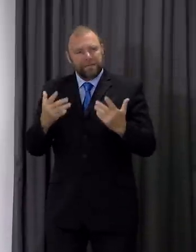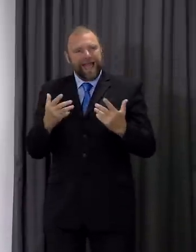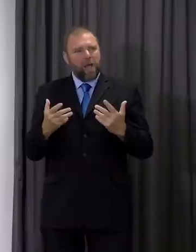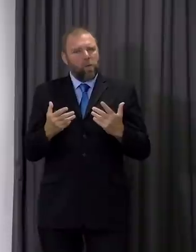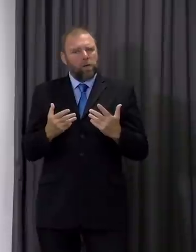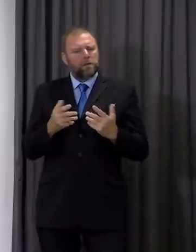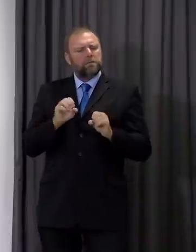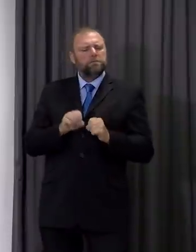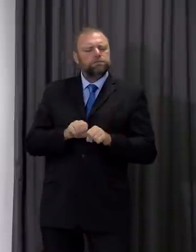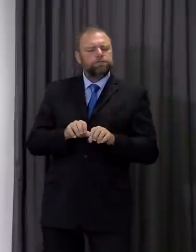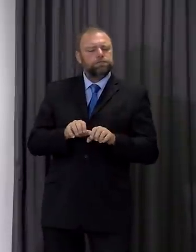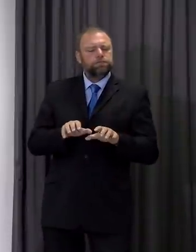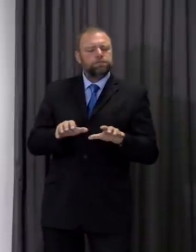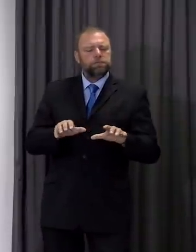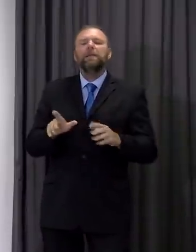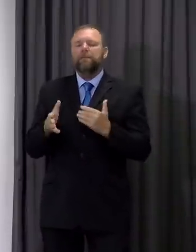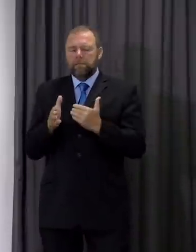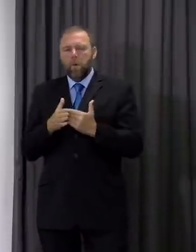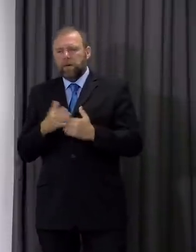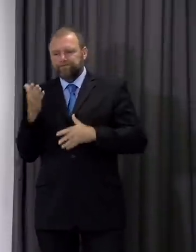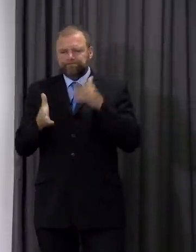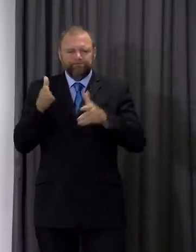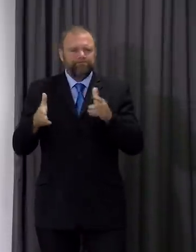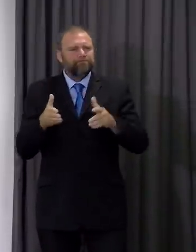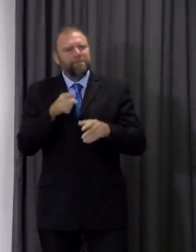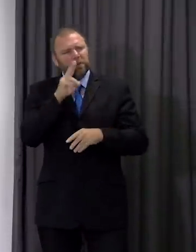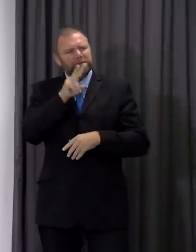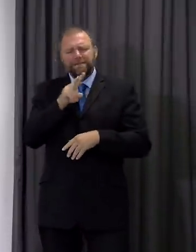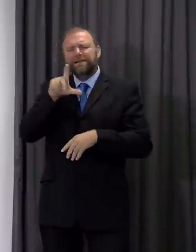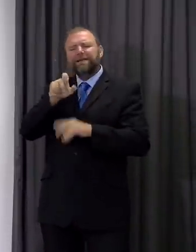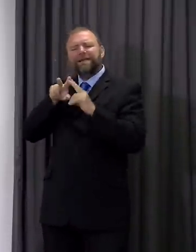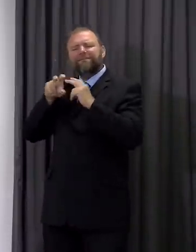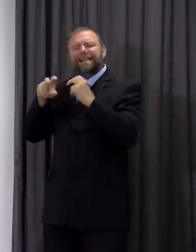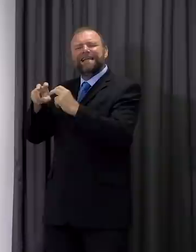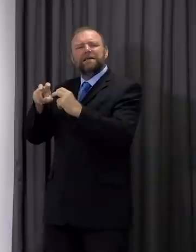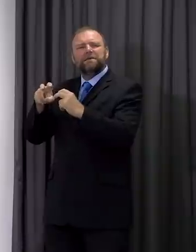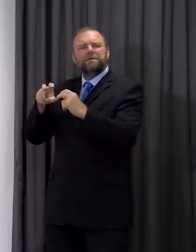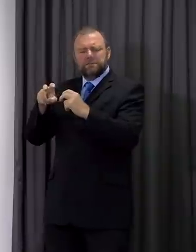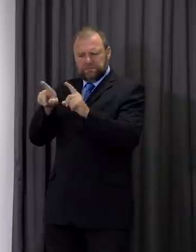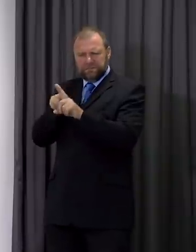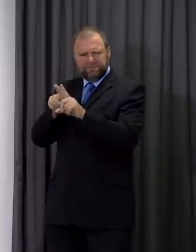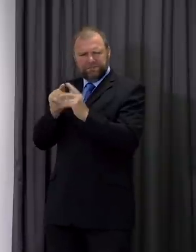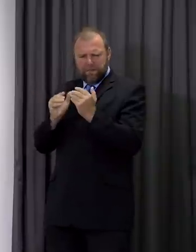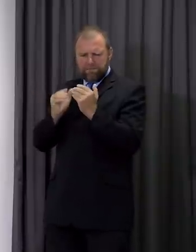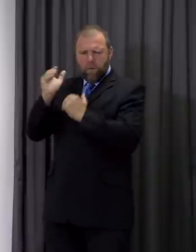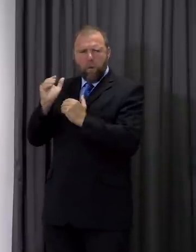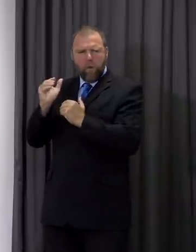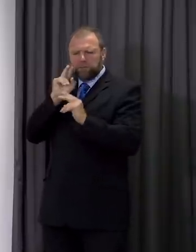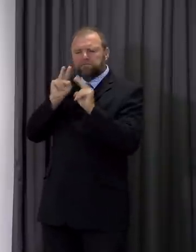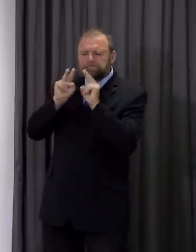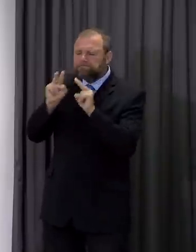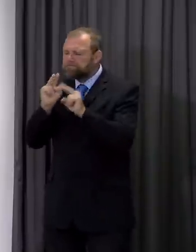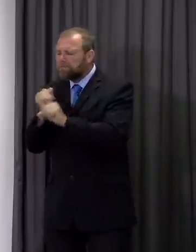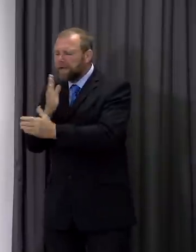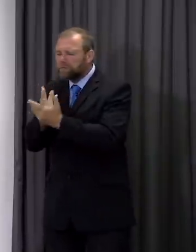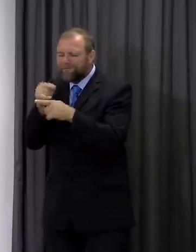across the country. You'll have seen that Kefili have increased their enforcement. I spoke with the leader of Newport today. They're increasing their enforcement